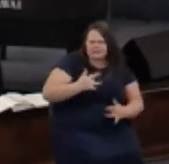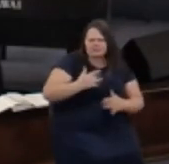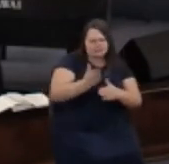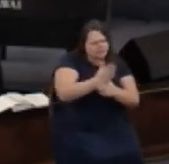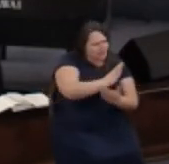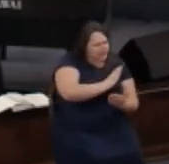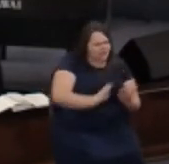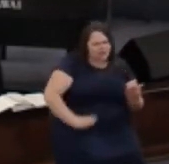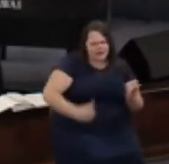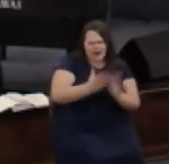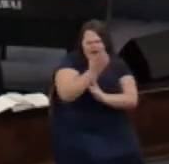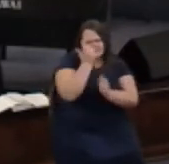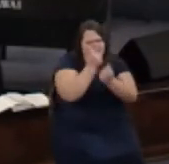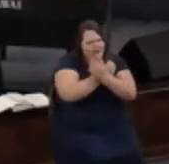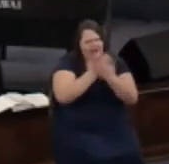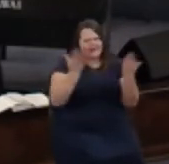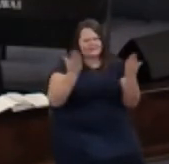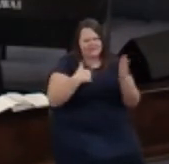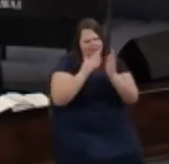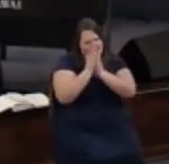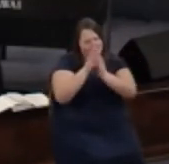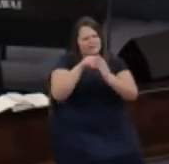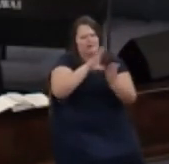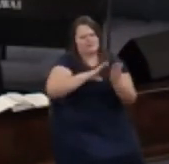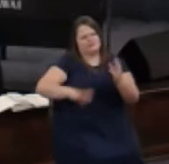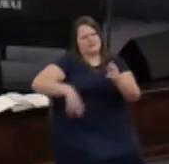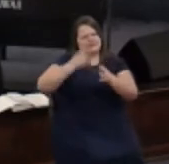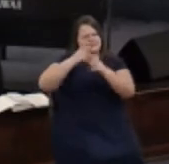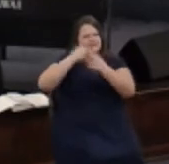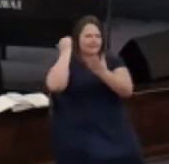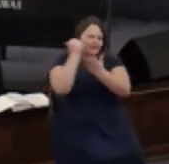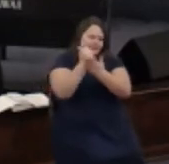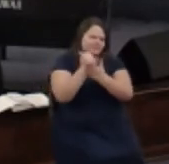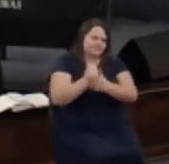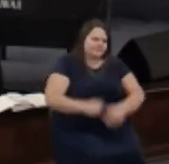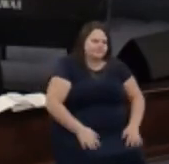and I just pray this in Christ's name amen